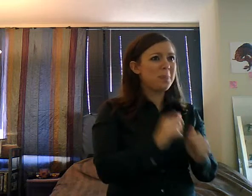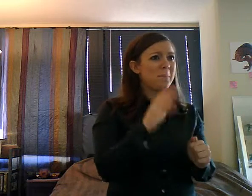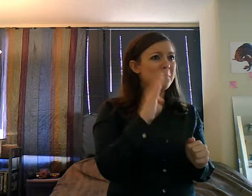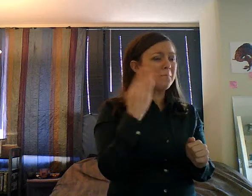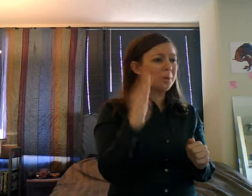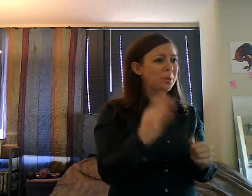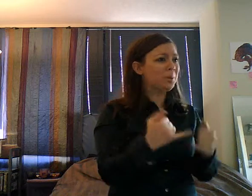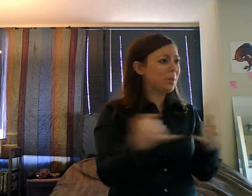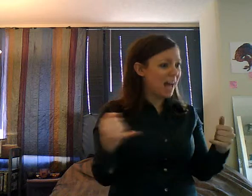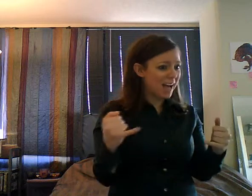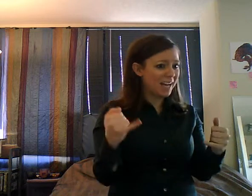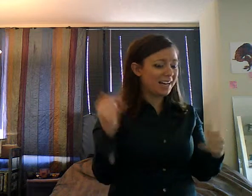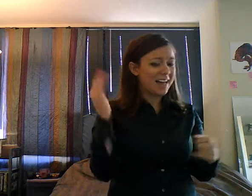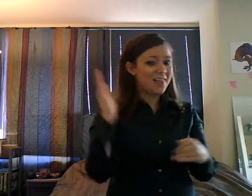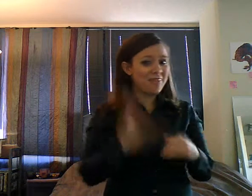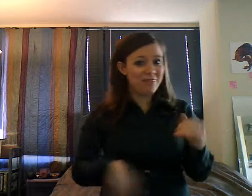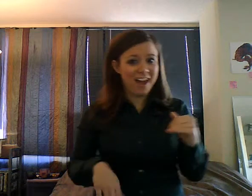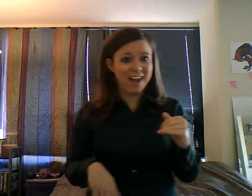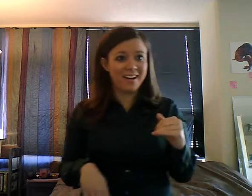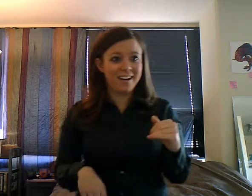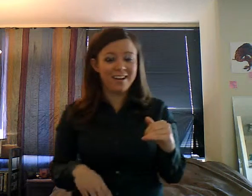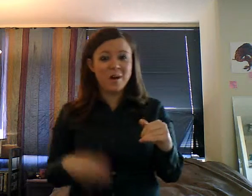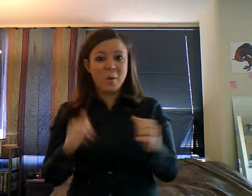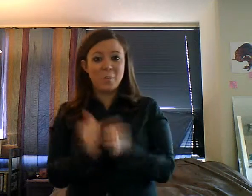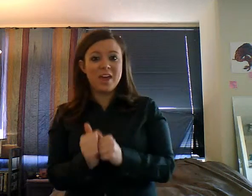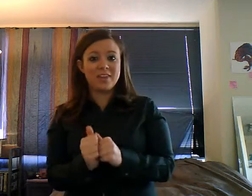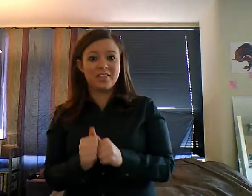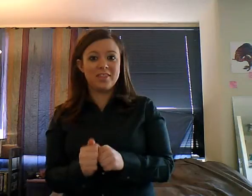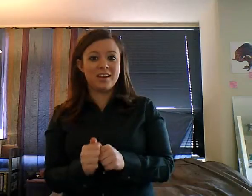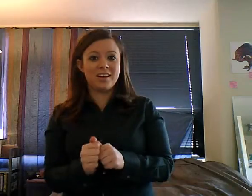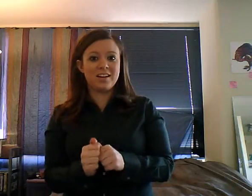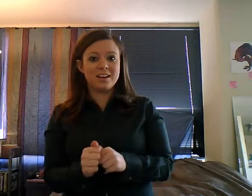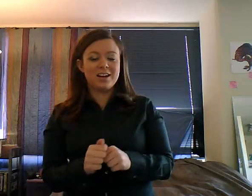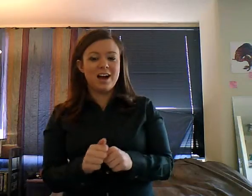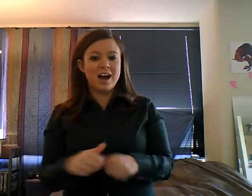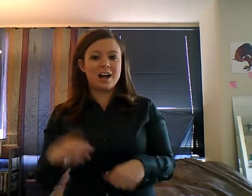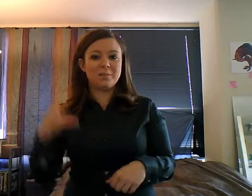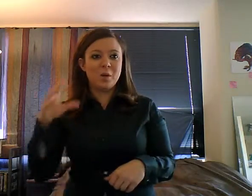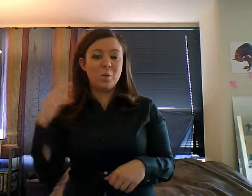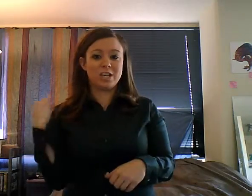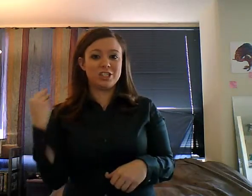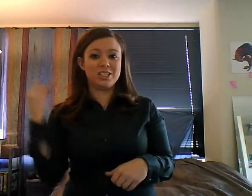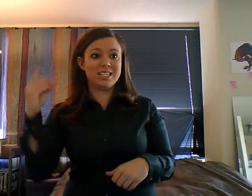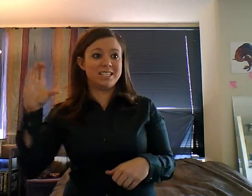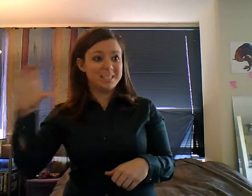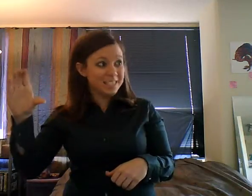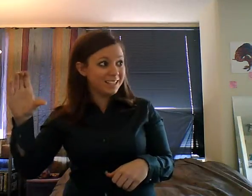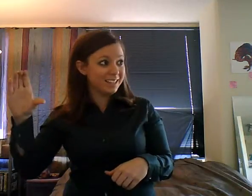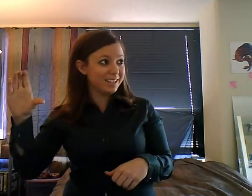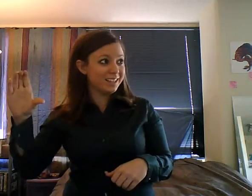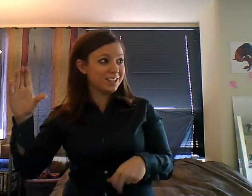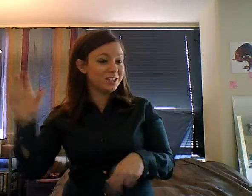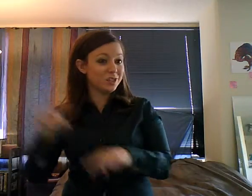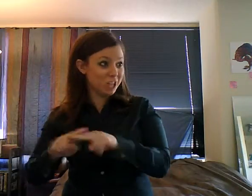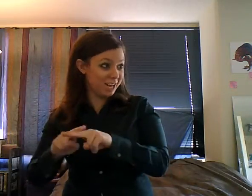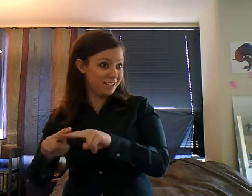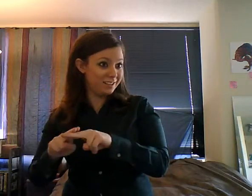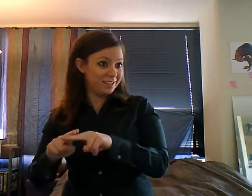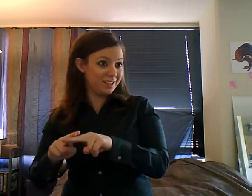home from D.C., or getting back, you know, before from the inauguration. I thought that was interesting. But that's a very